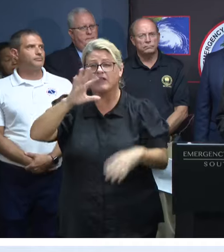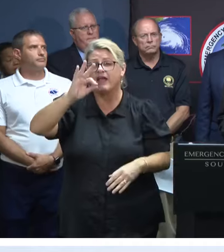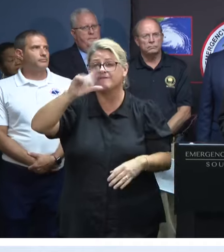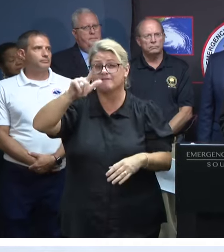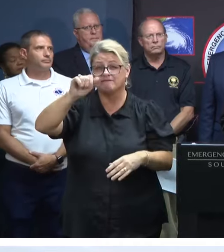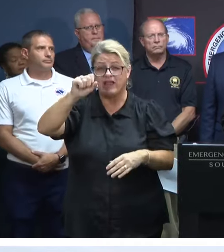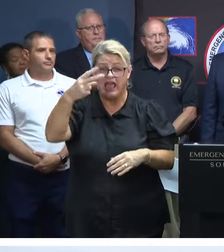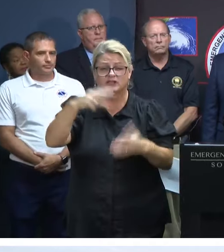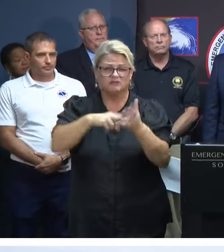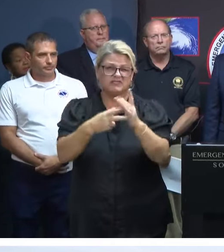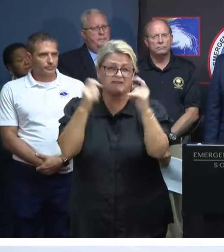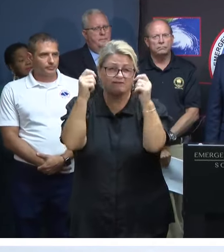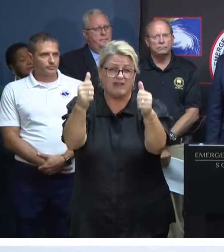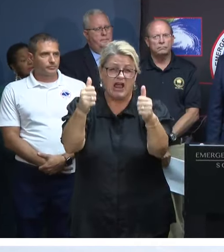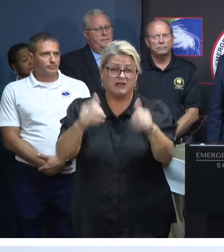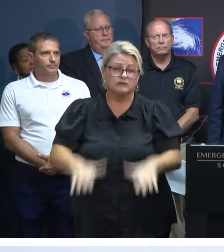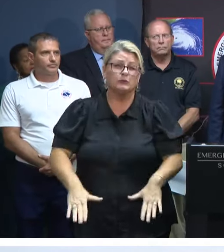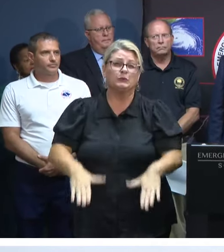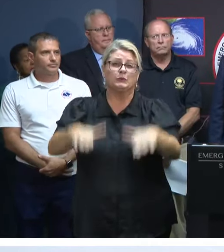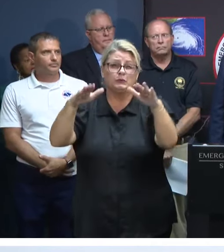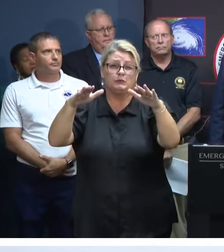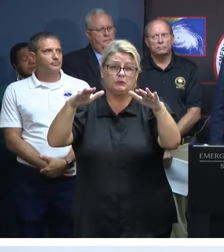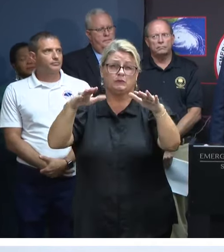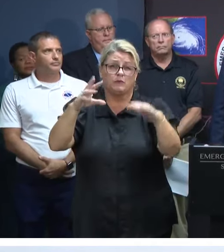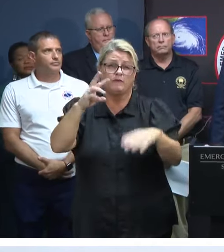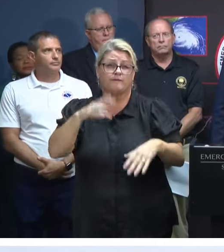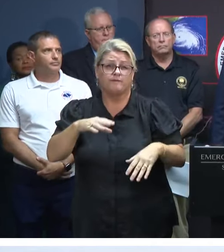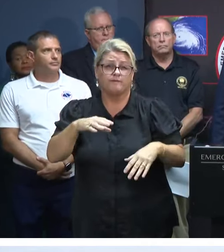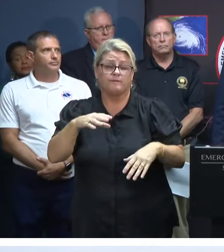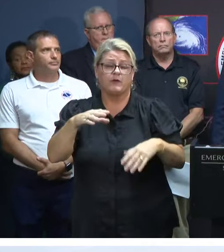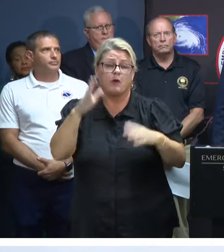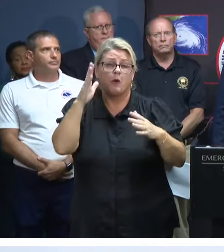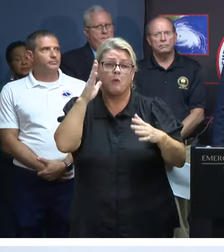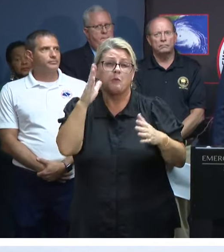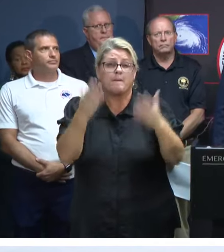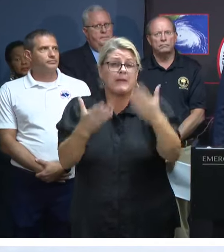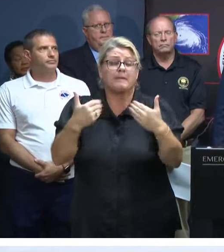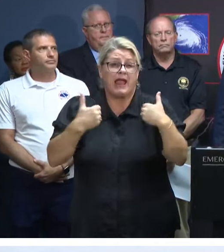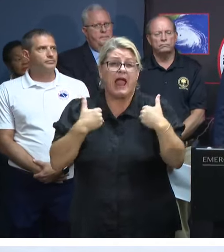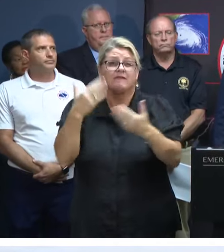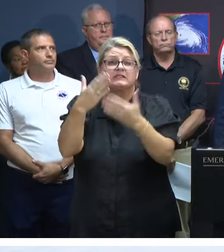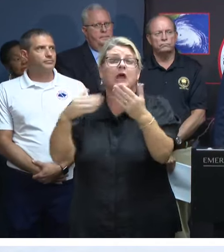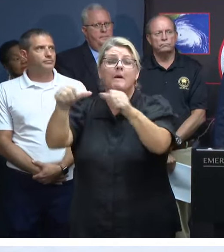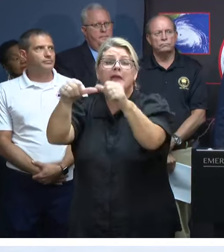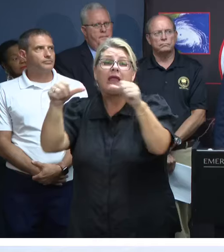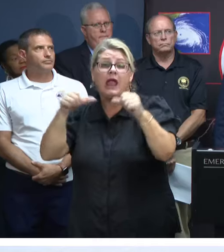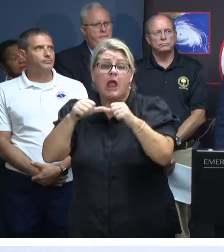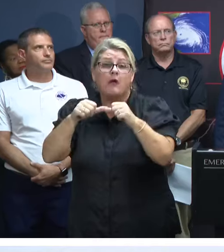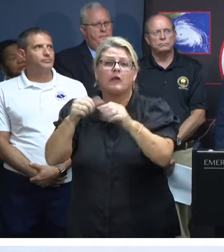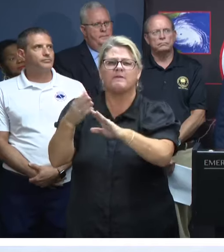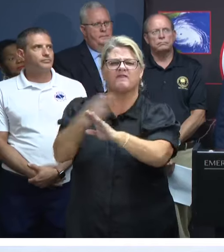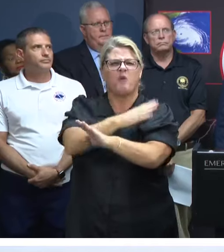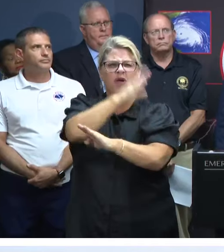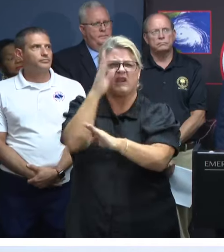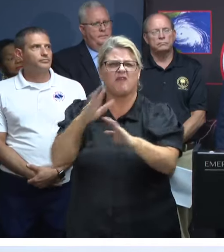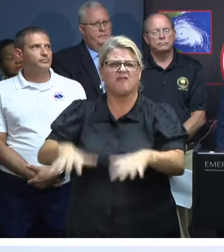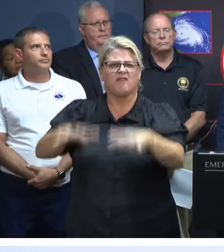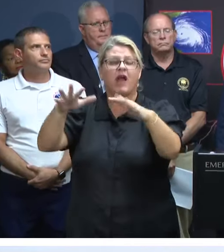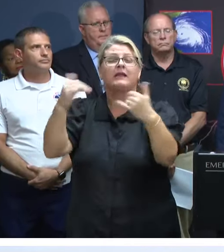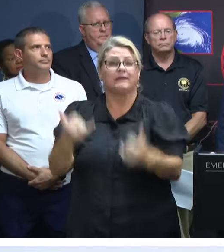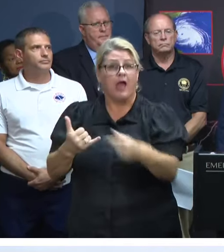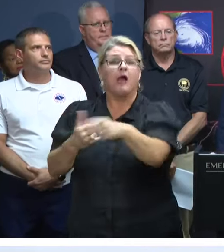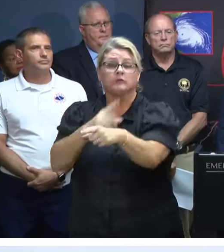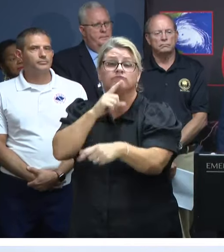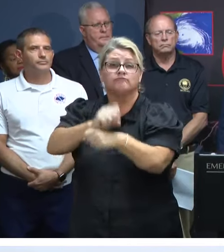flooding, and also he said we may have severe flooding in areas never flooded in the past. So